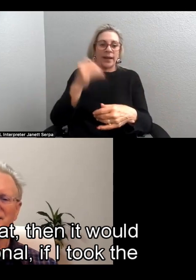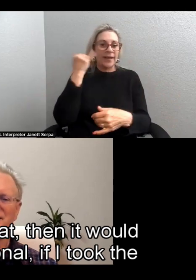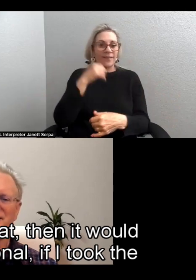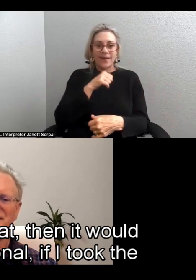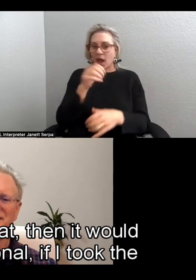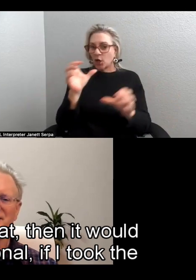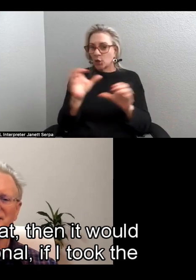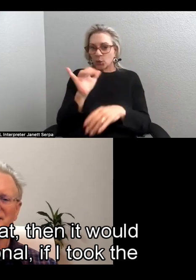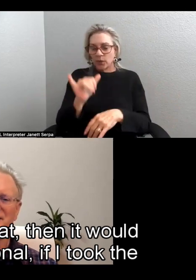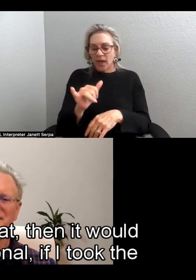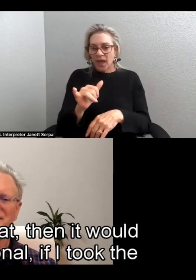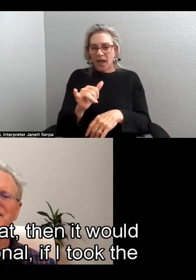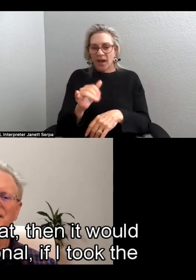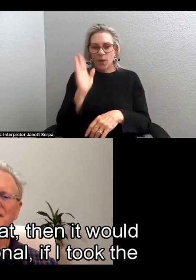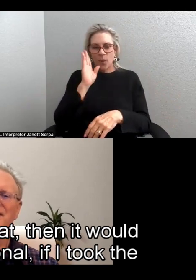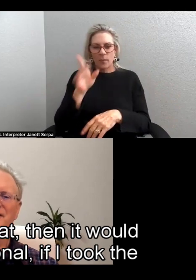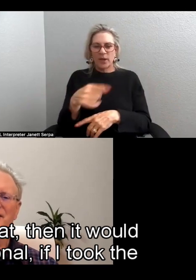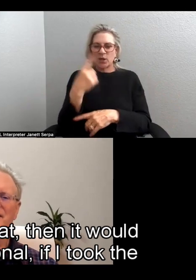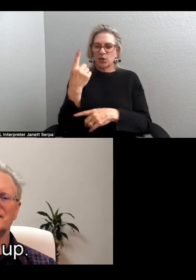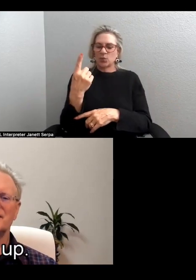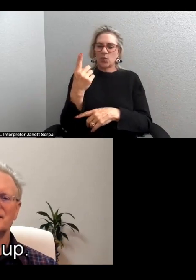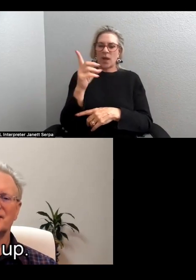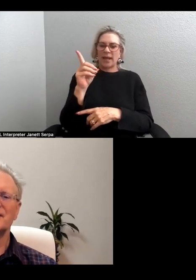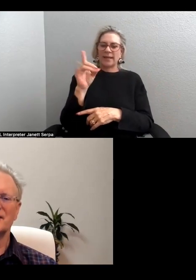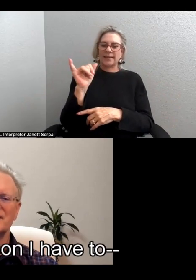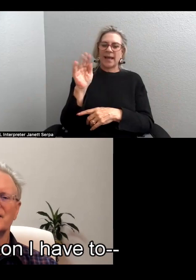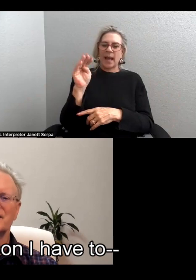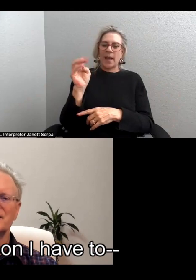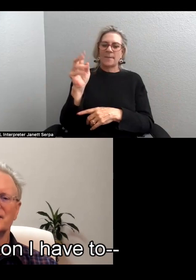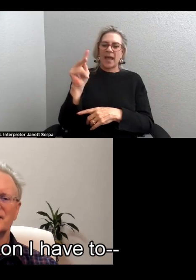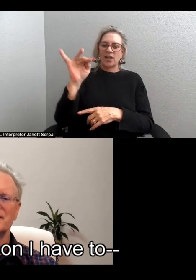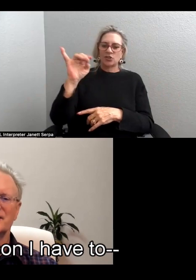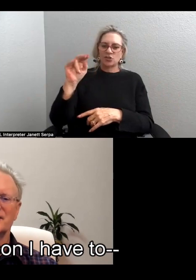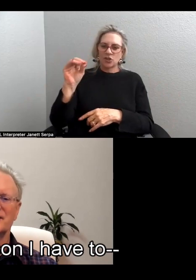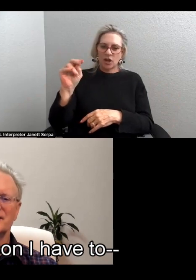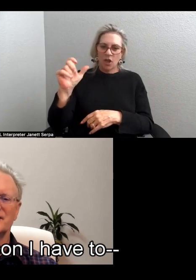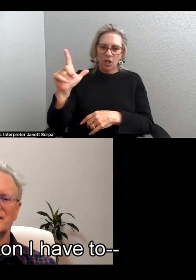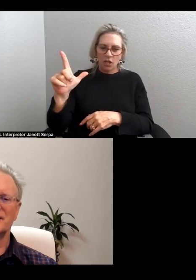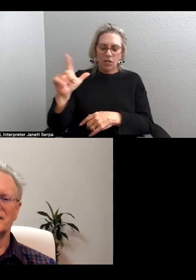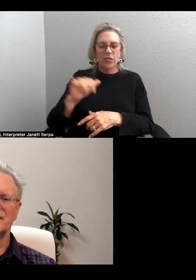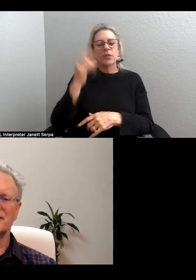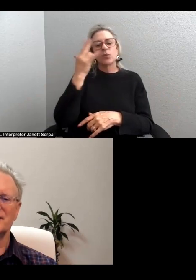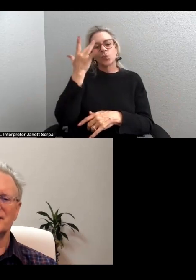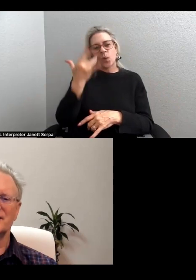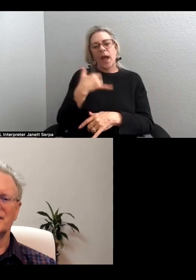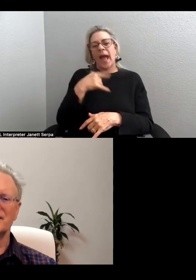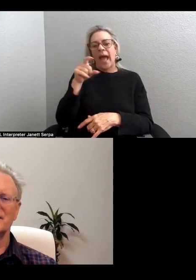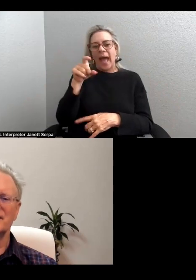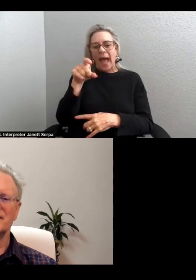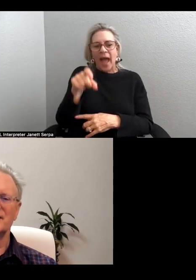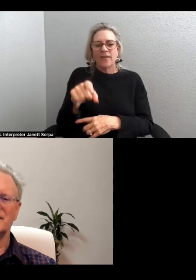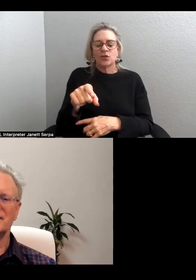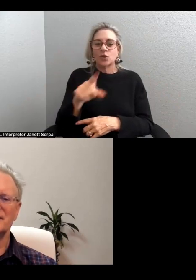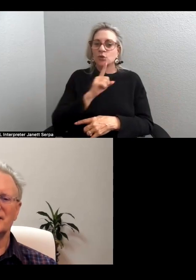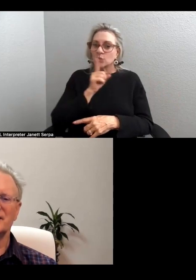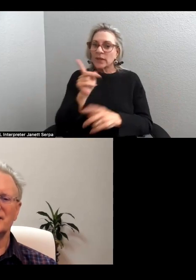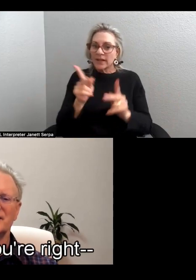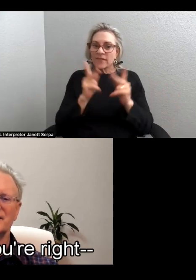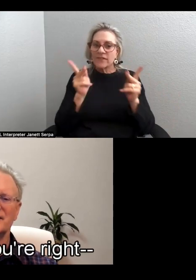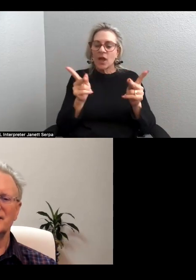then it would be very unidimensional if I took the story up. That's the reason I have to, it's very,